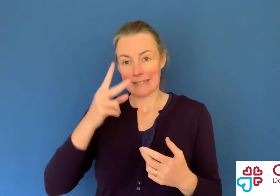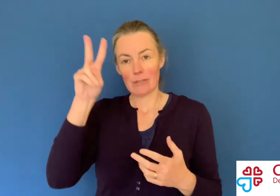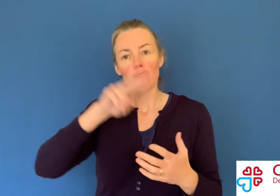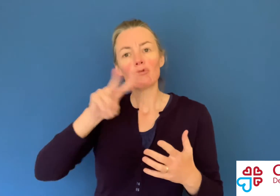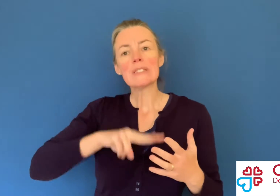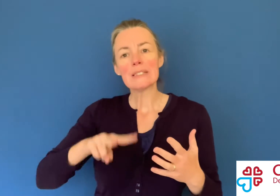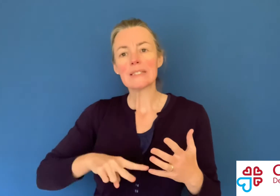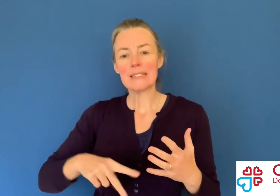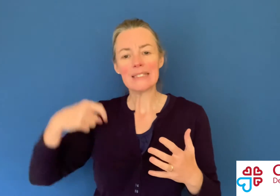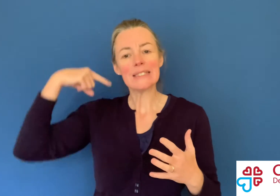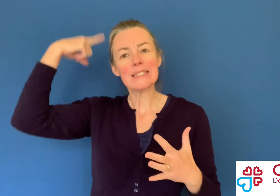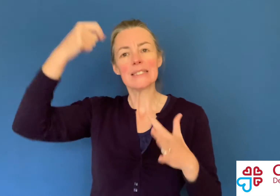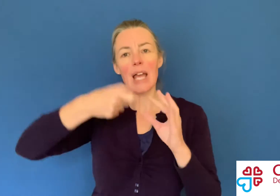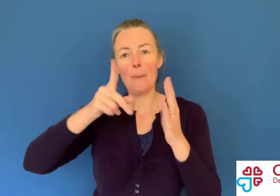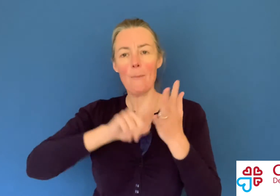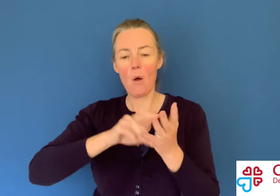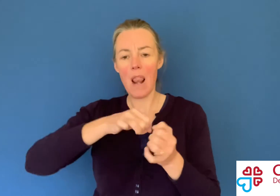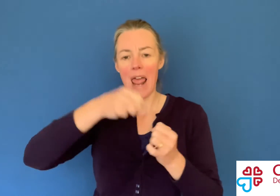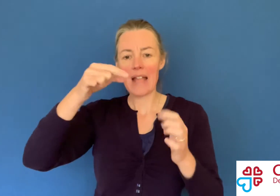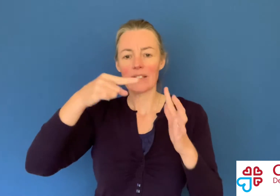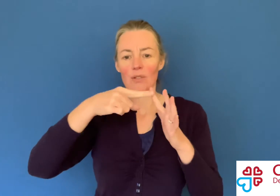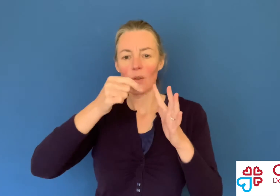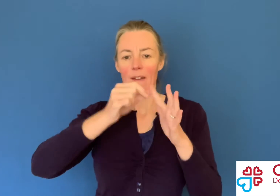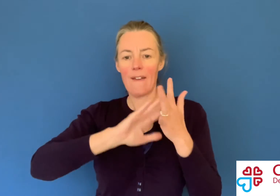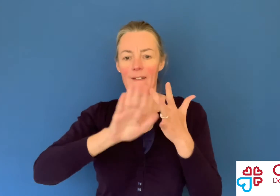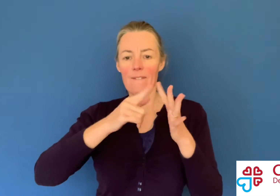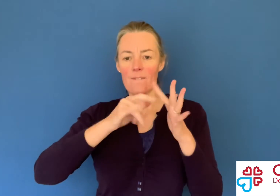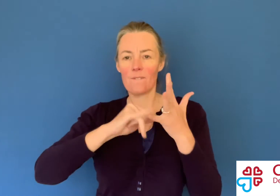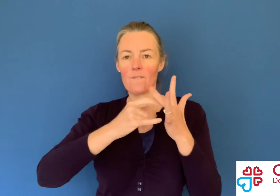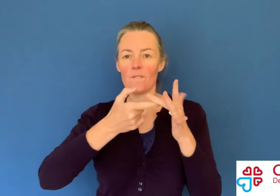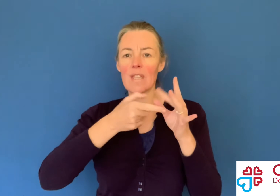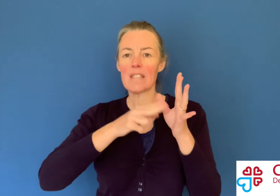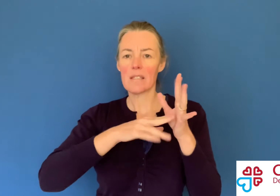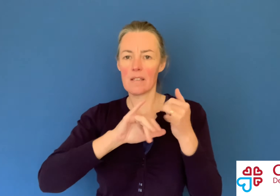Now, our second reading is from St Paul's letter to the Ephesians.